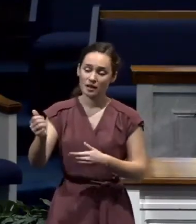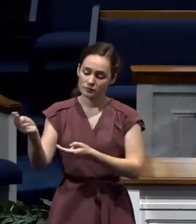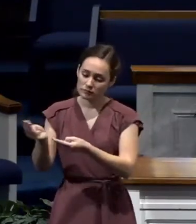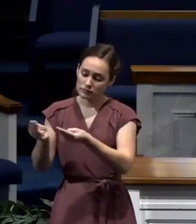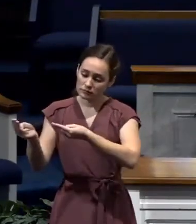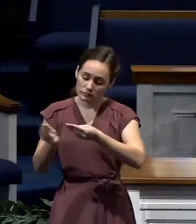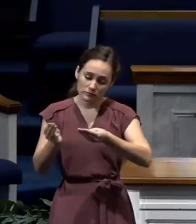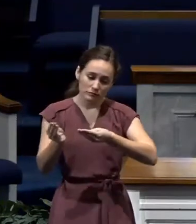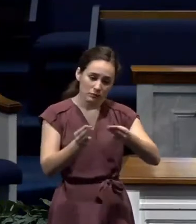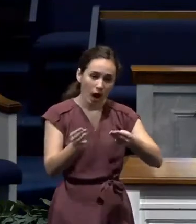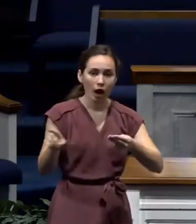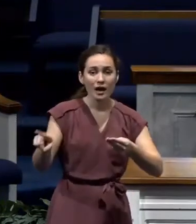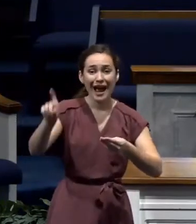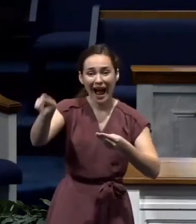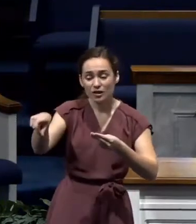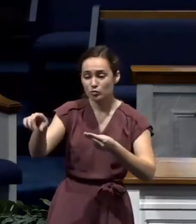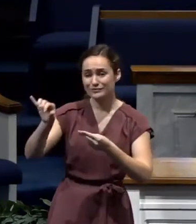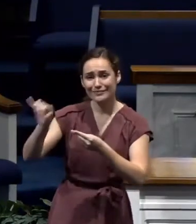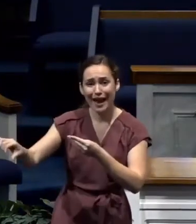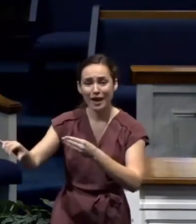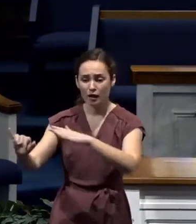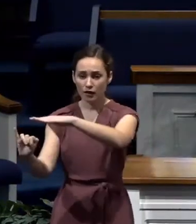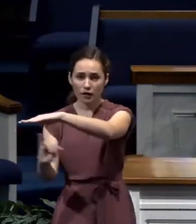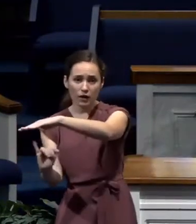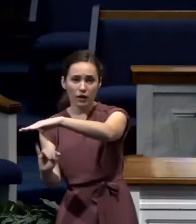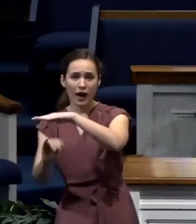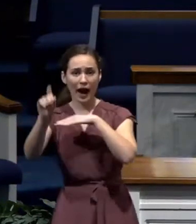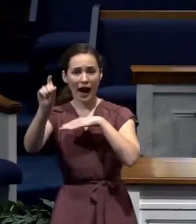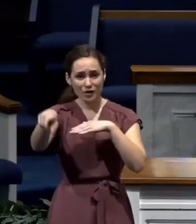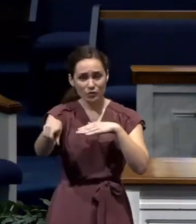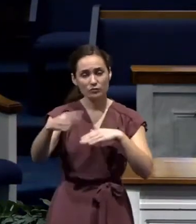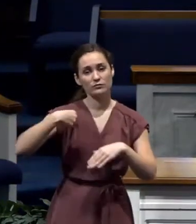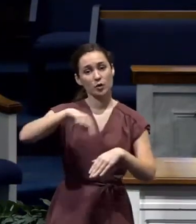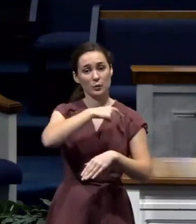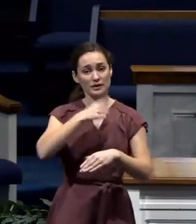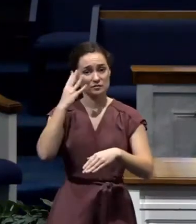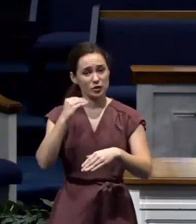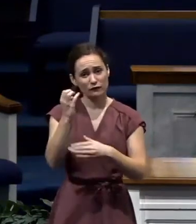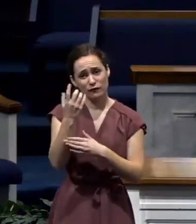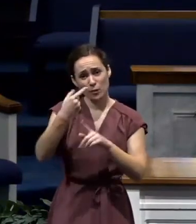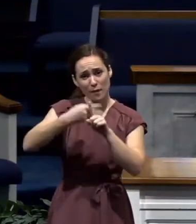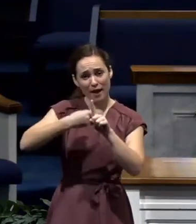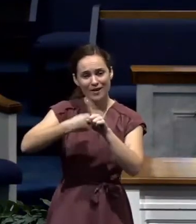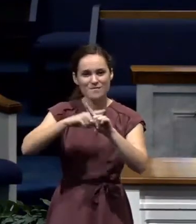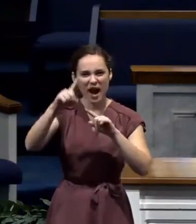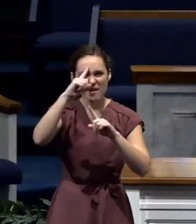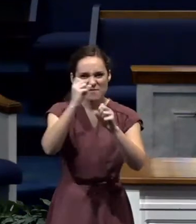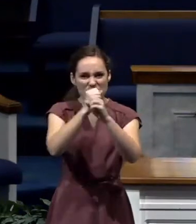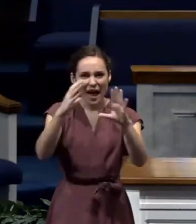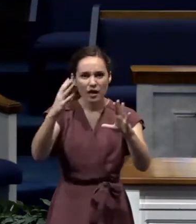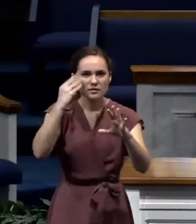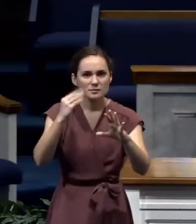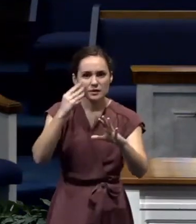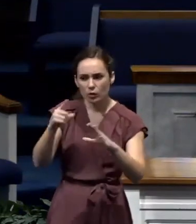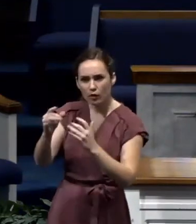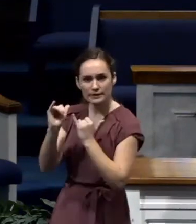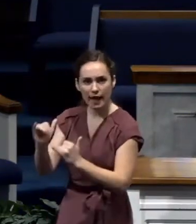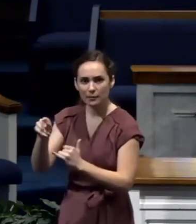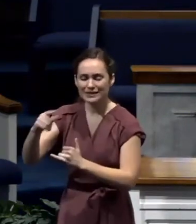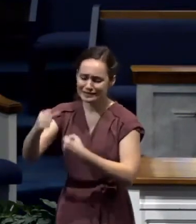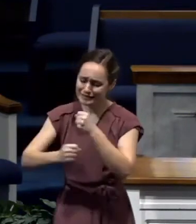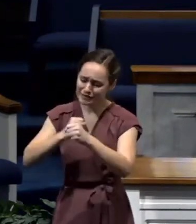in quarantine. You know, we've been at this for a few months now, but think of the apostle Paul who spent years in a Roman